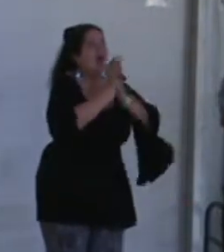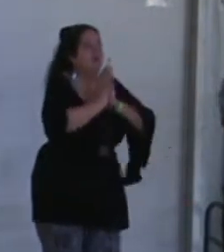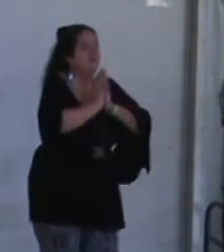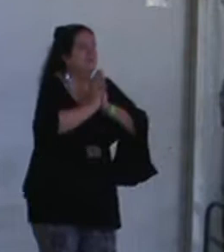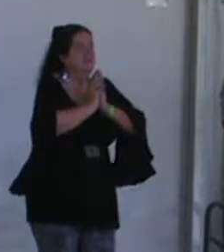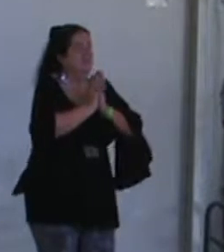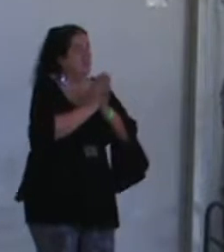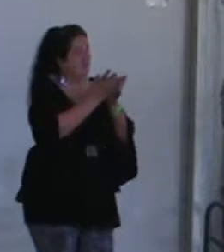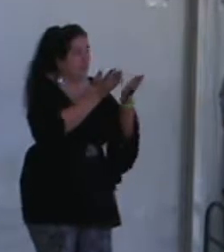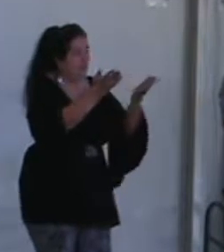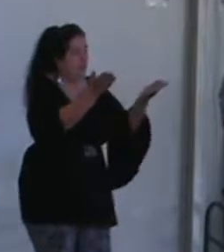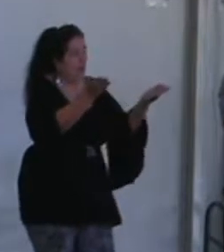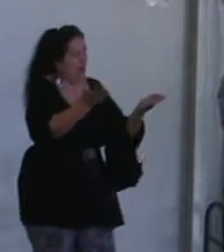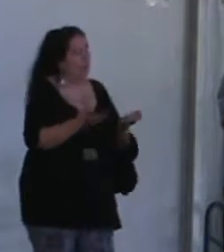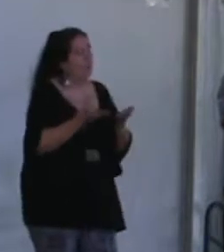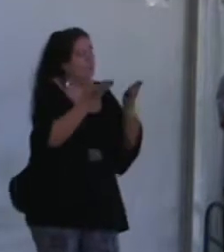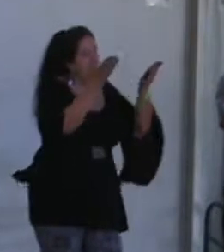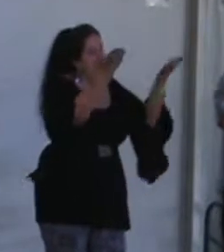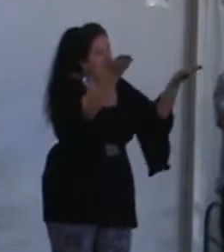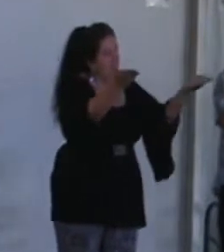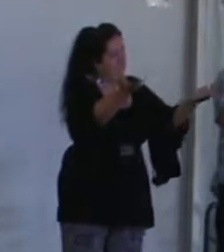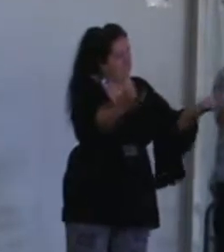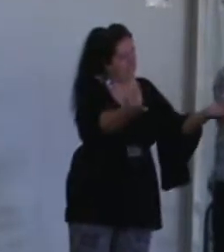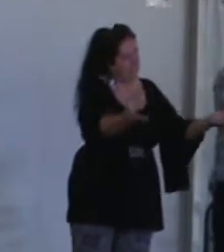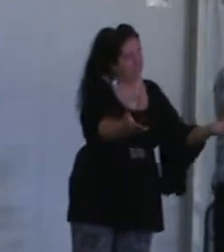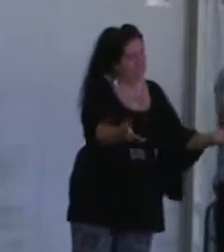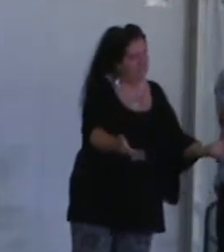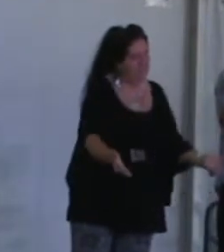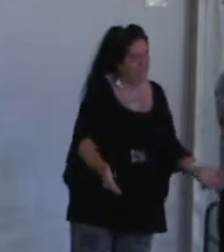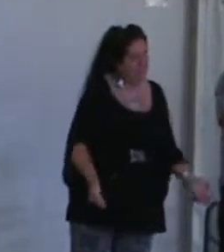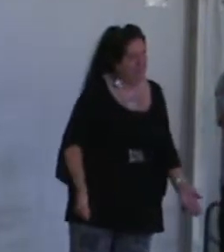ask and it shall be given,